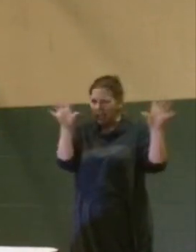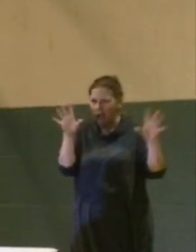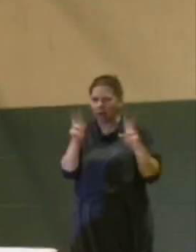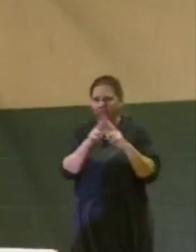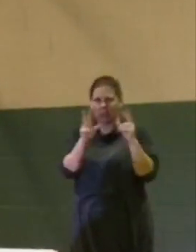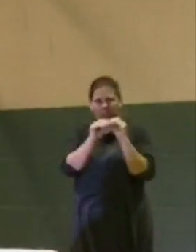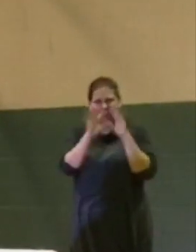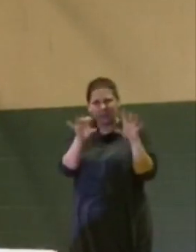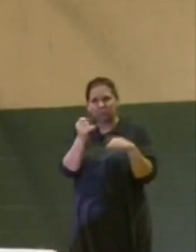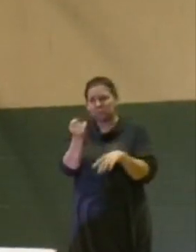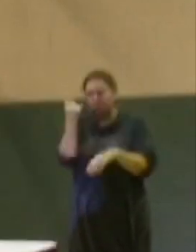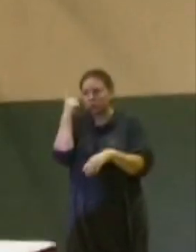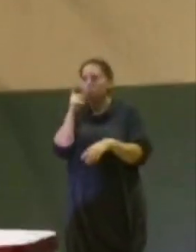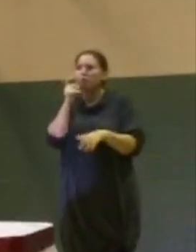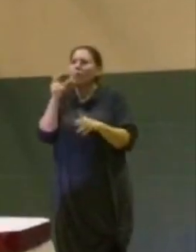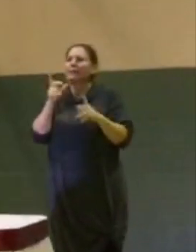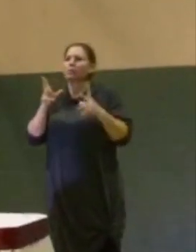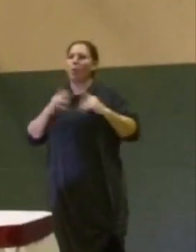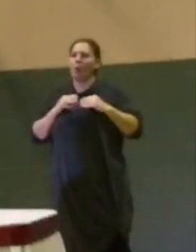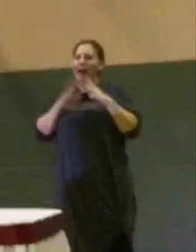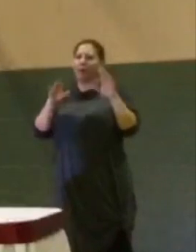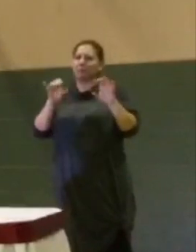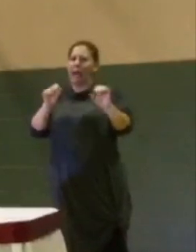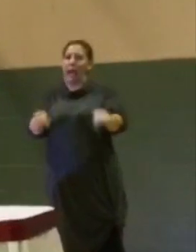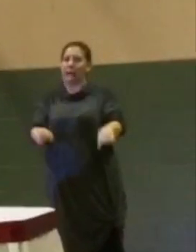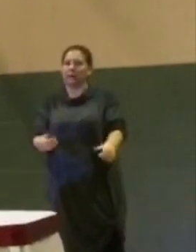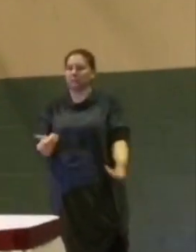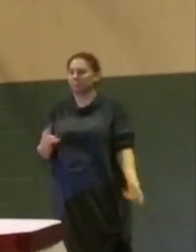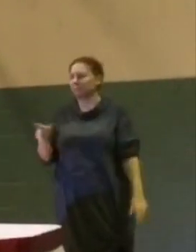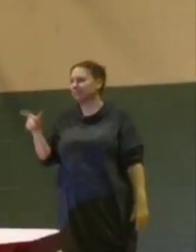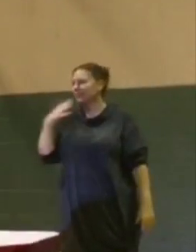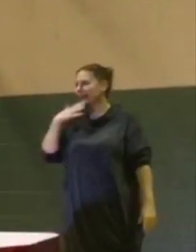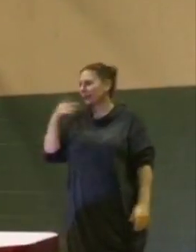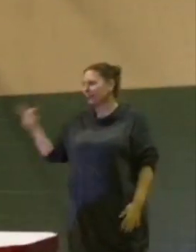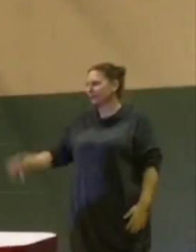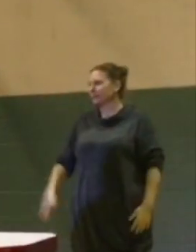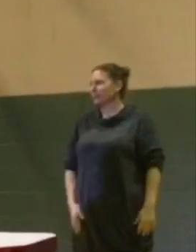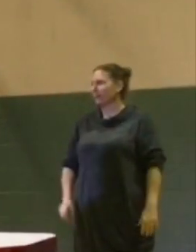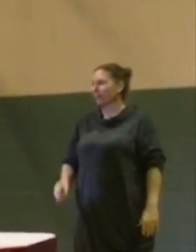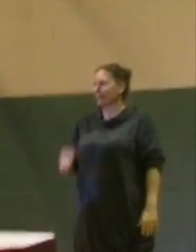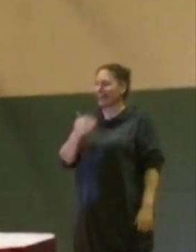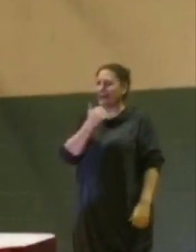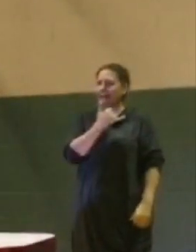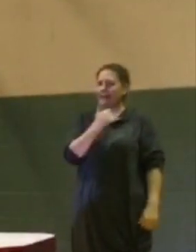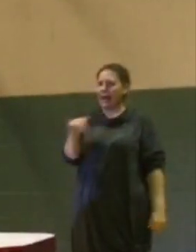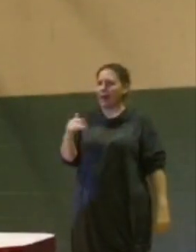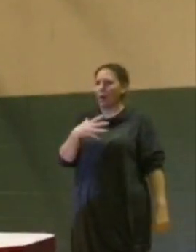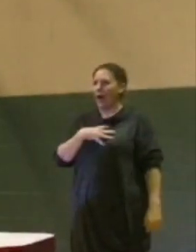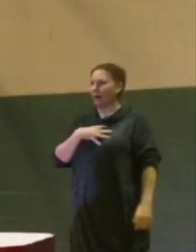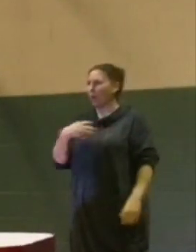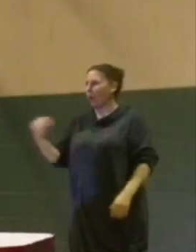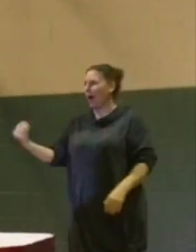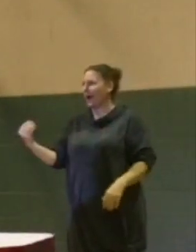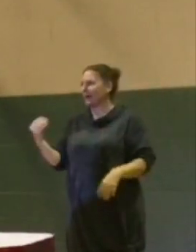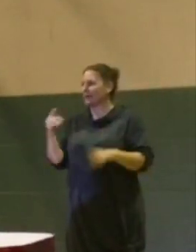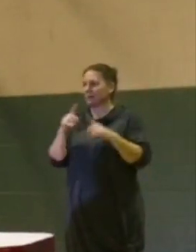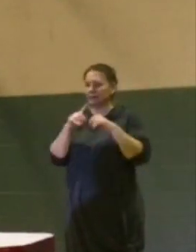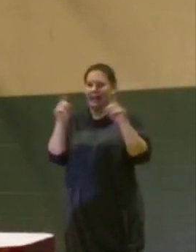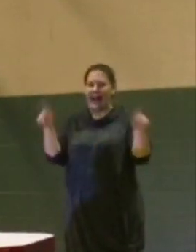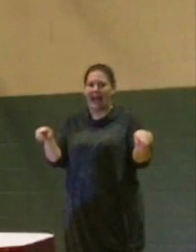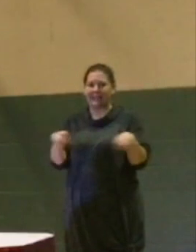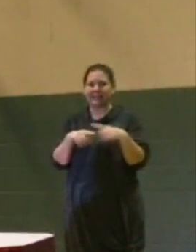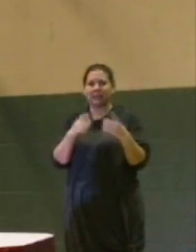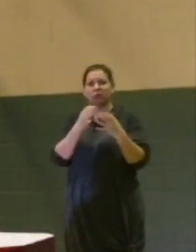everybody who wants to own a house. Thank you. Yellow and white signs freely and illegally